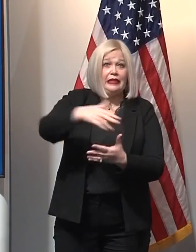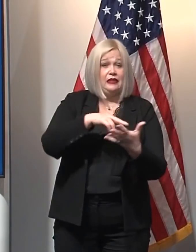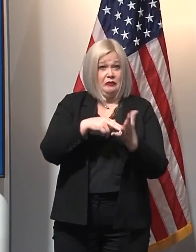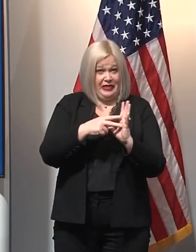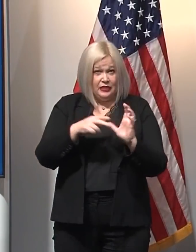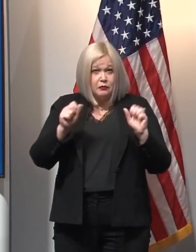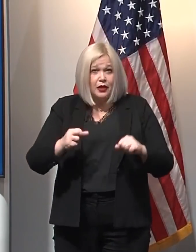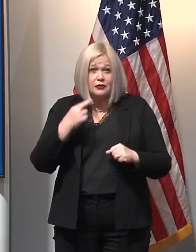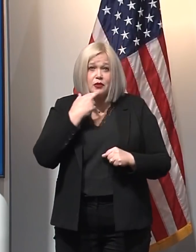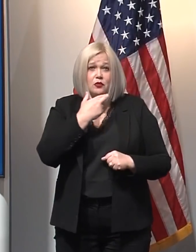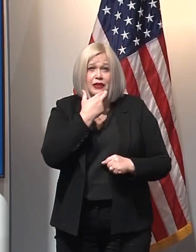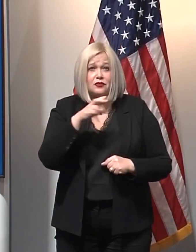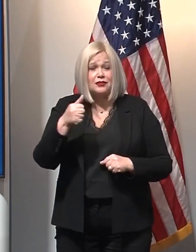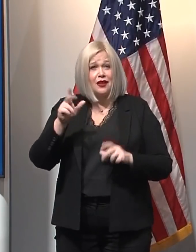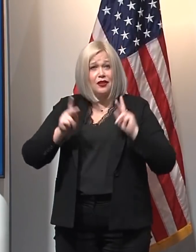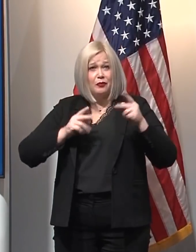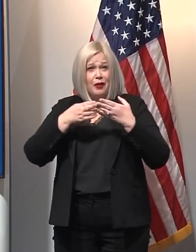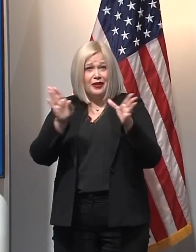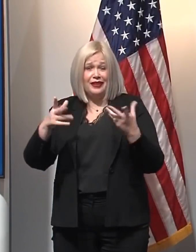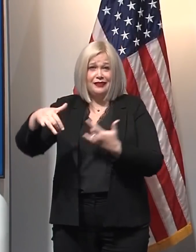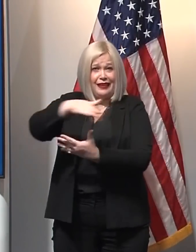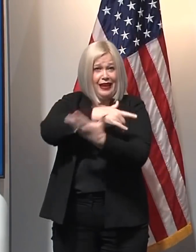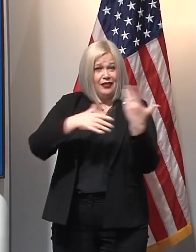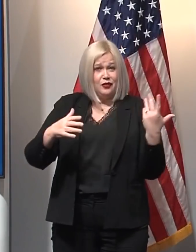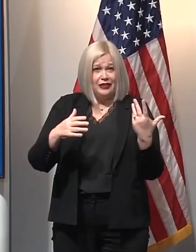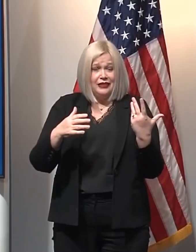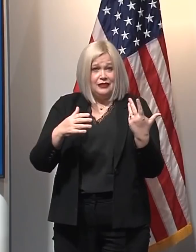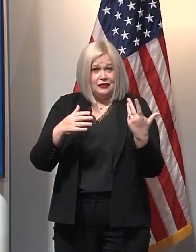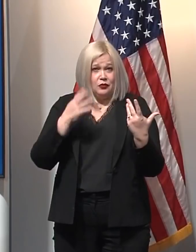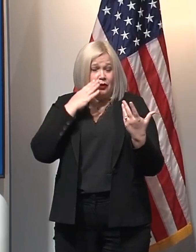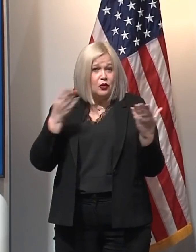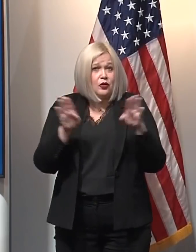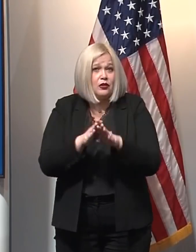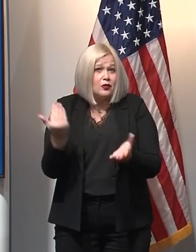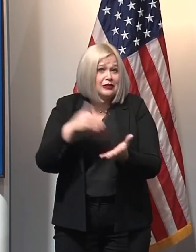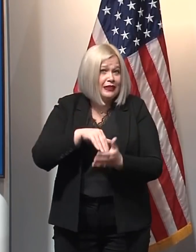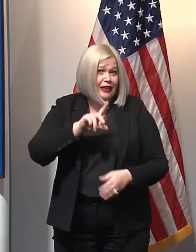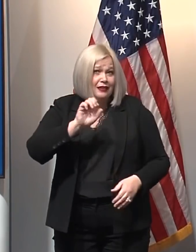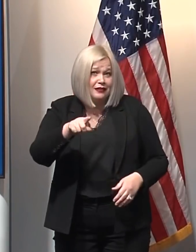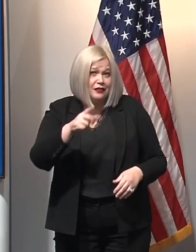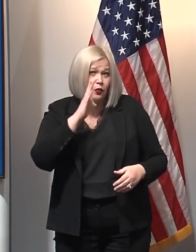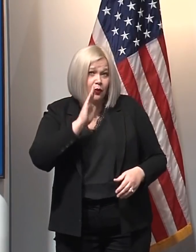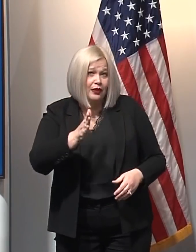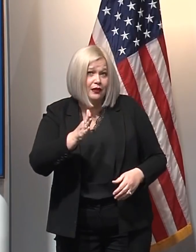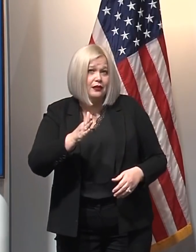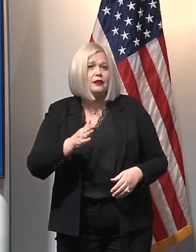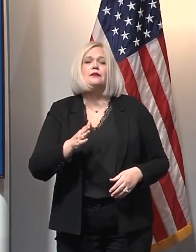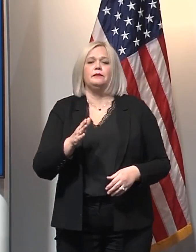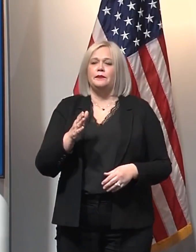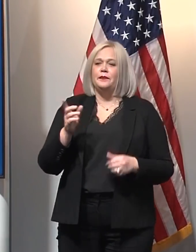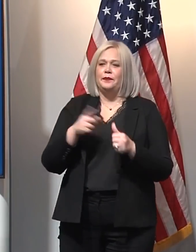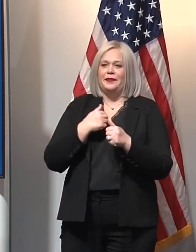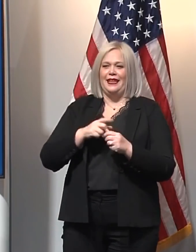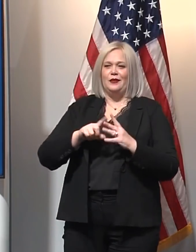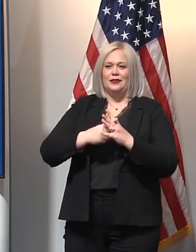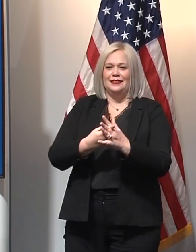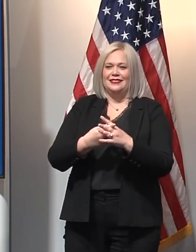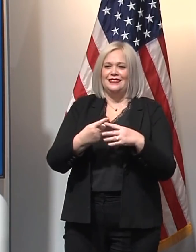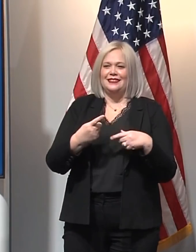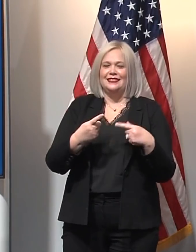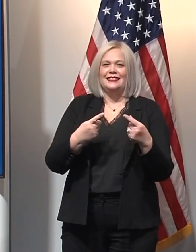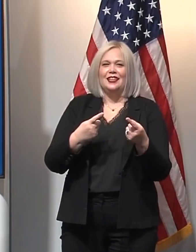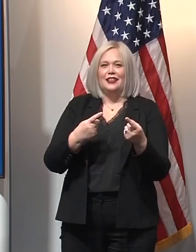and other public gatherings? Well, let me start with this. And I'll ask Dr. J to give you some more insight into the specific